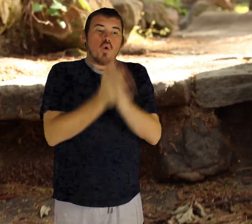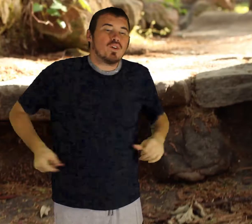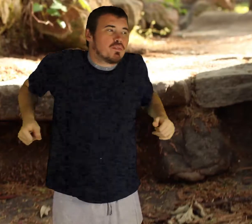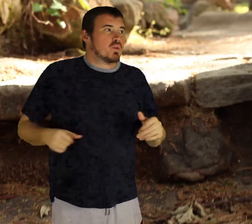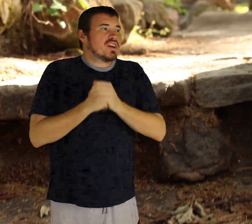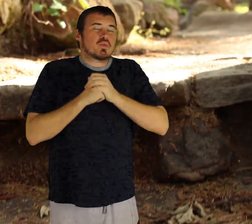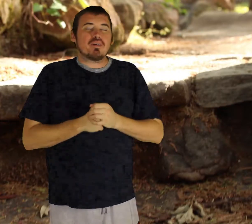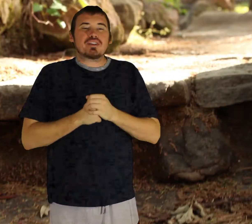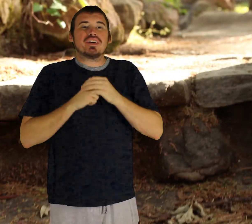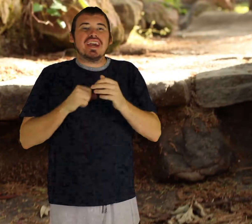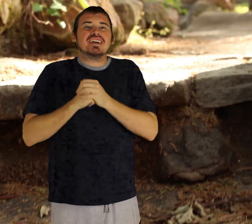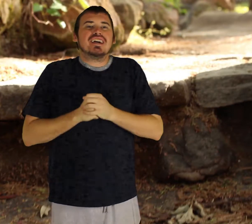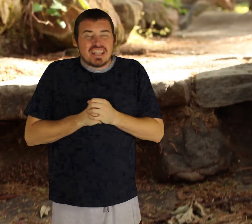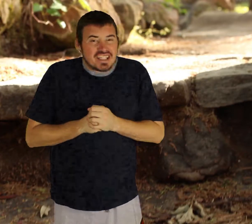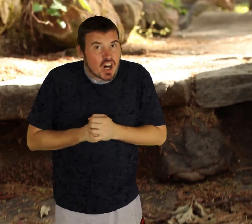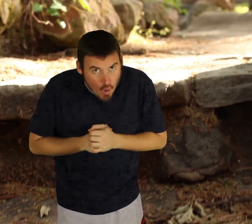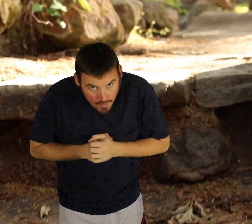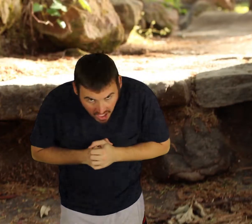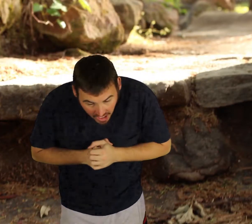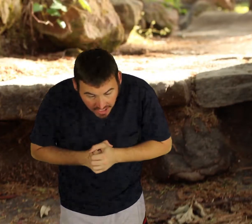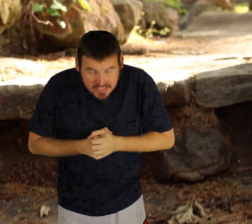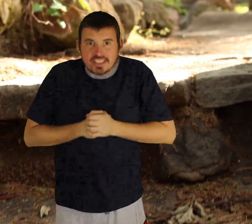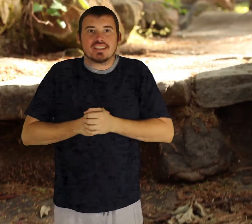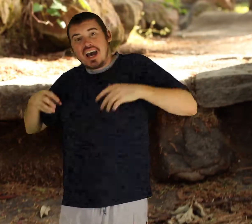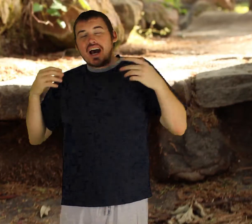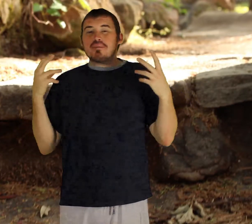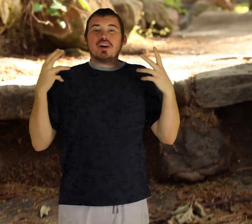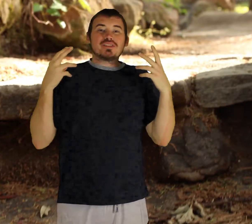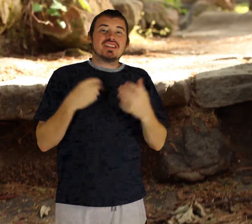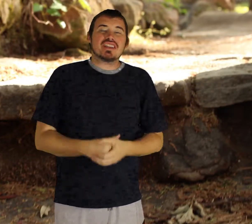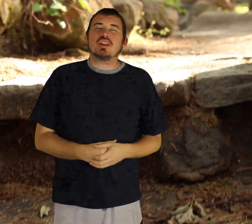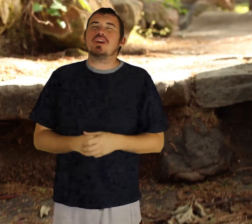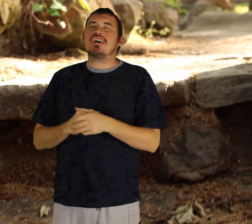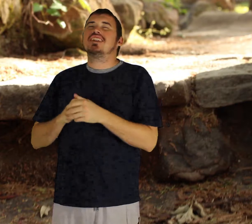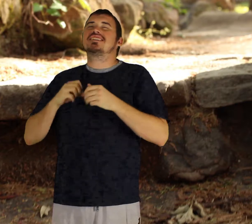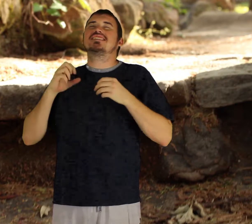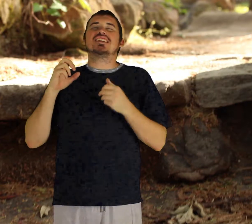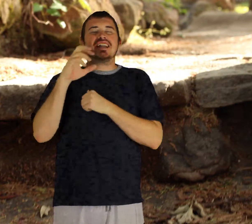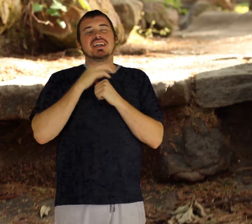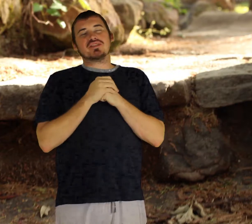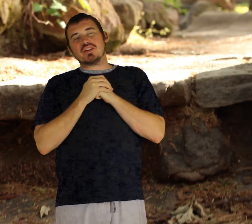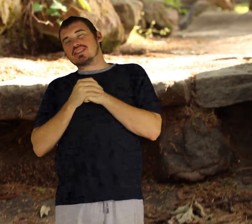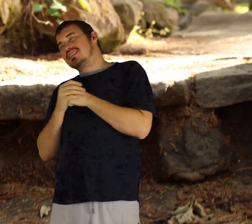what's up blue nation welcome back to a year in climax i'm your host jonathan and we have an exciting year for you this year